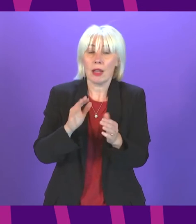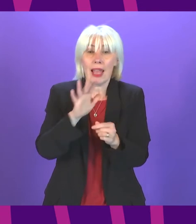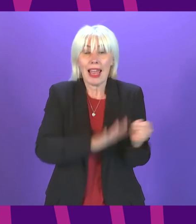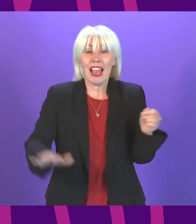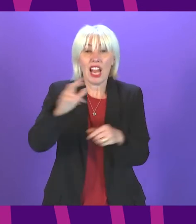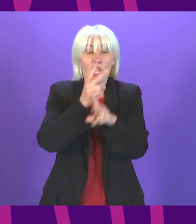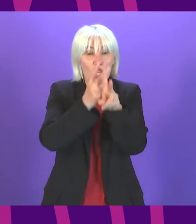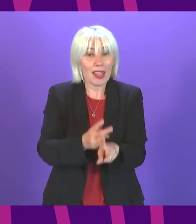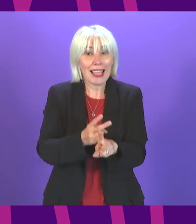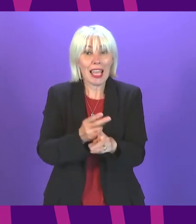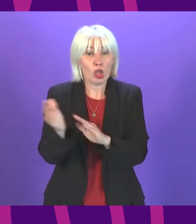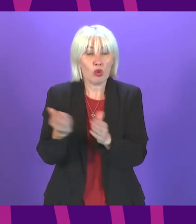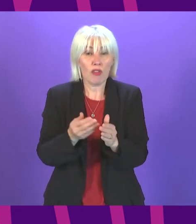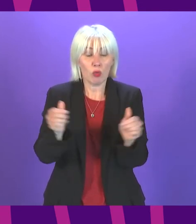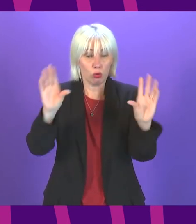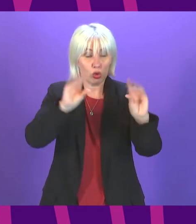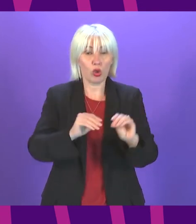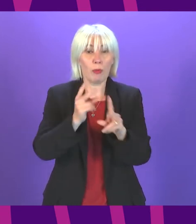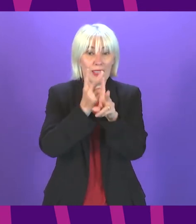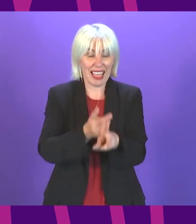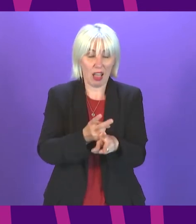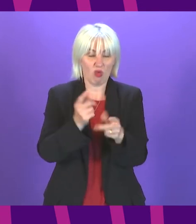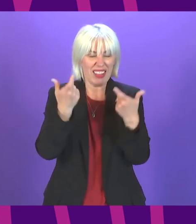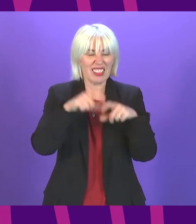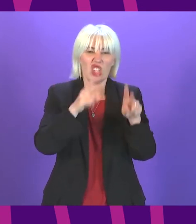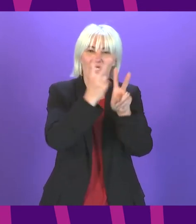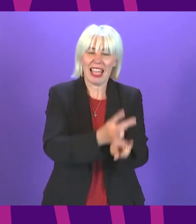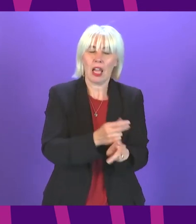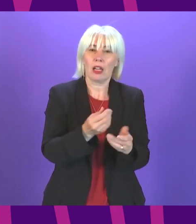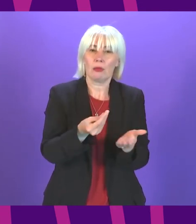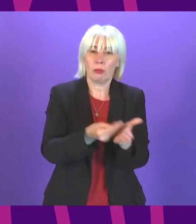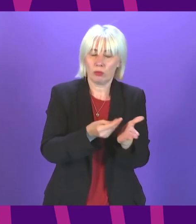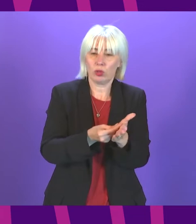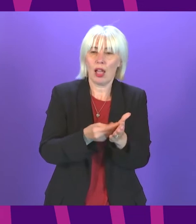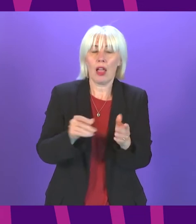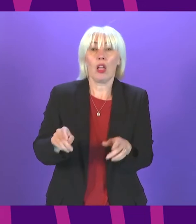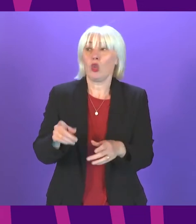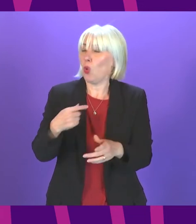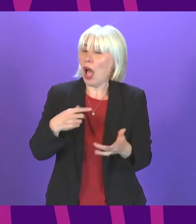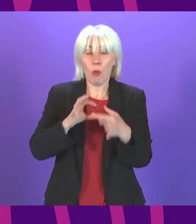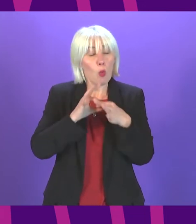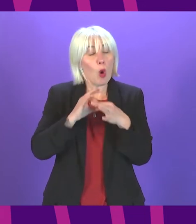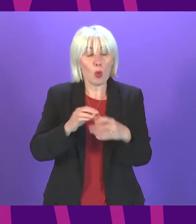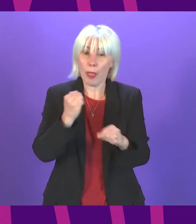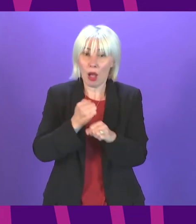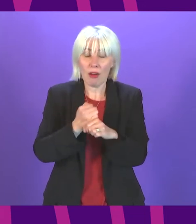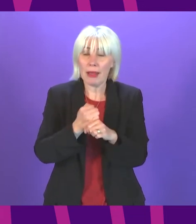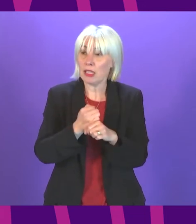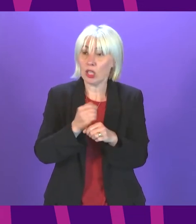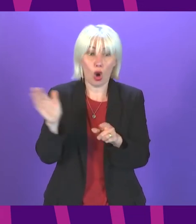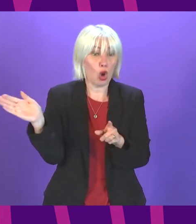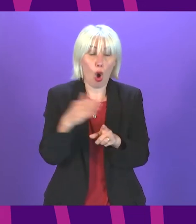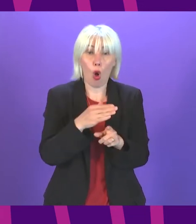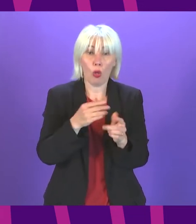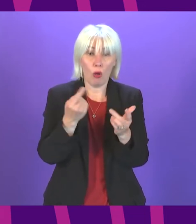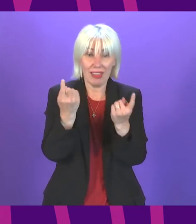-residential care charges a disability equality strategy and a bill to reform the GRA I will work with the government where I can on all of these